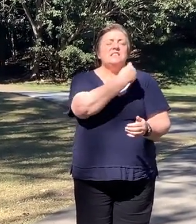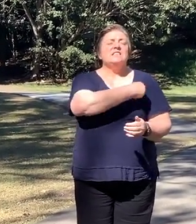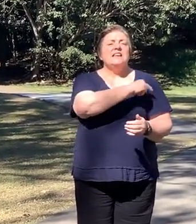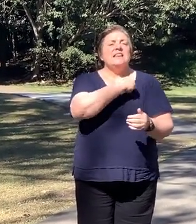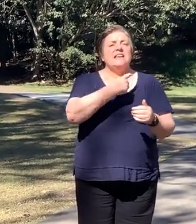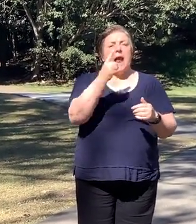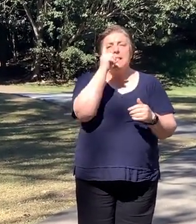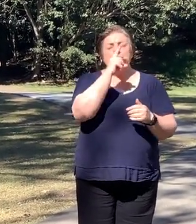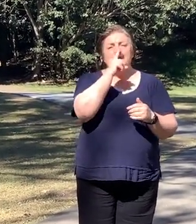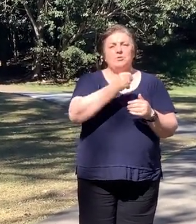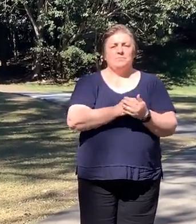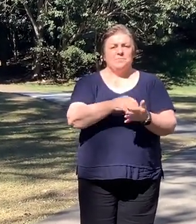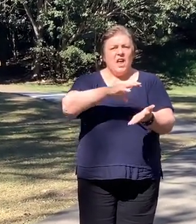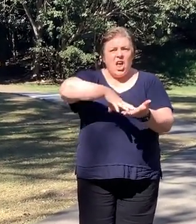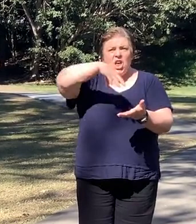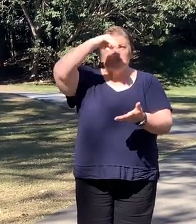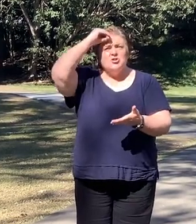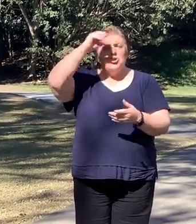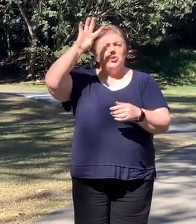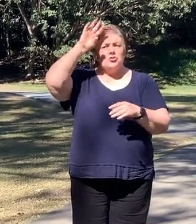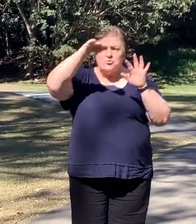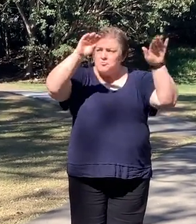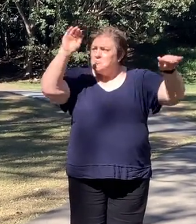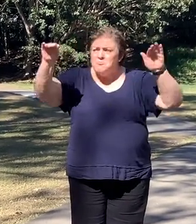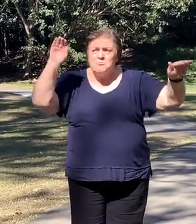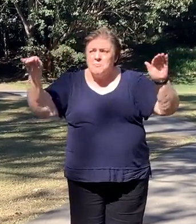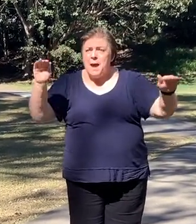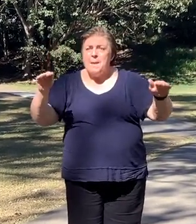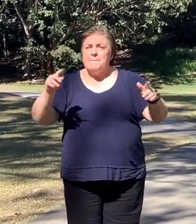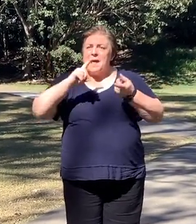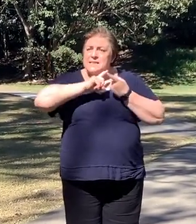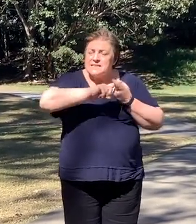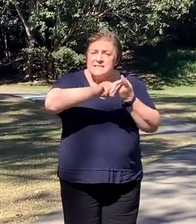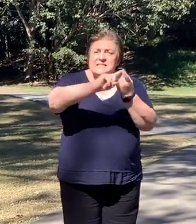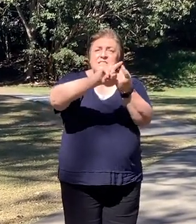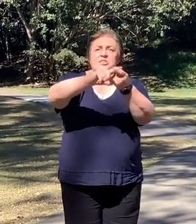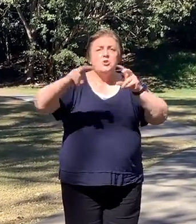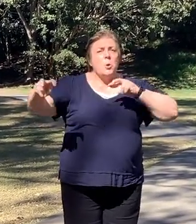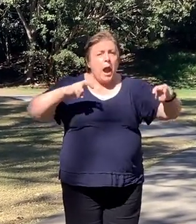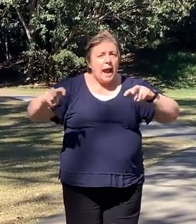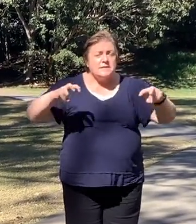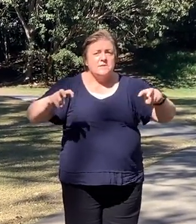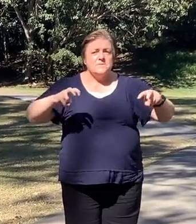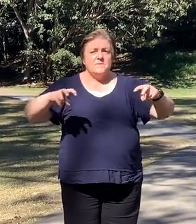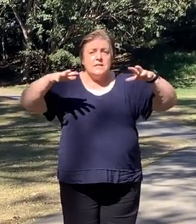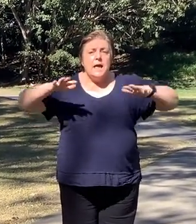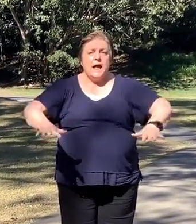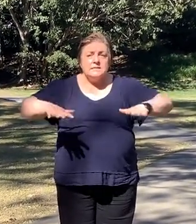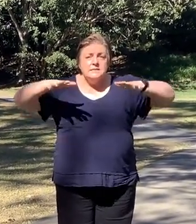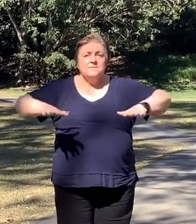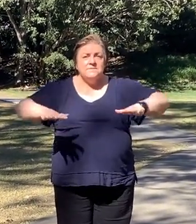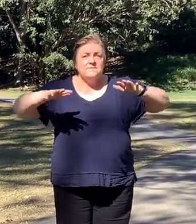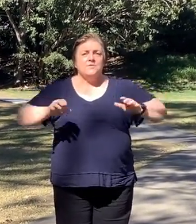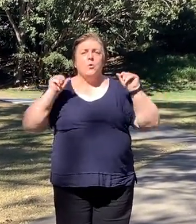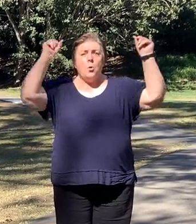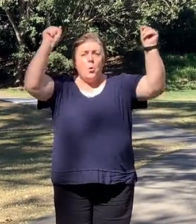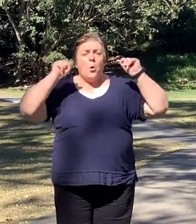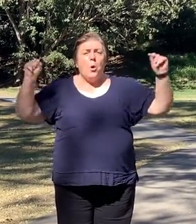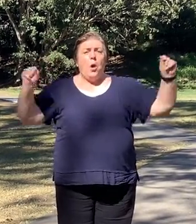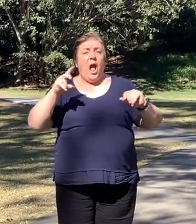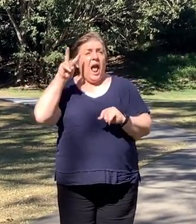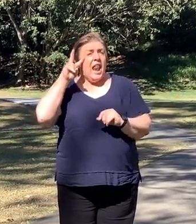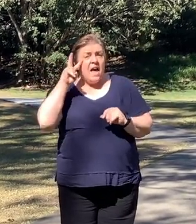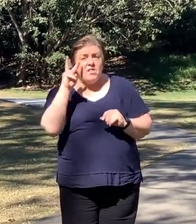Students at home, remember to keep active. Get involved in the daily push-up challenge and also take a look at the music challenge Miss